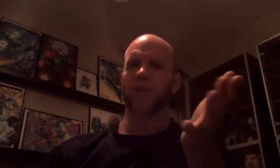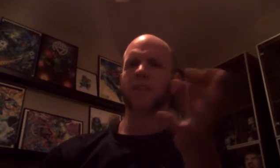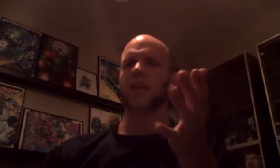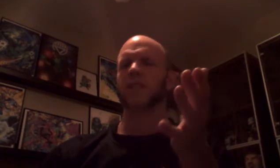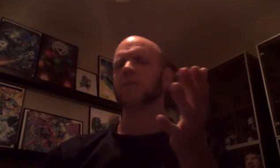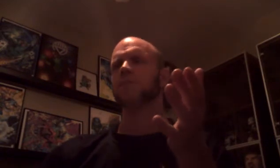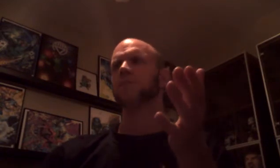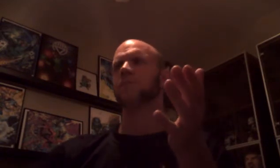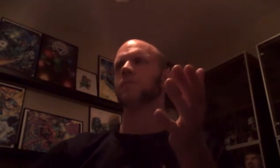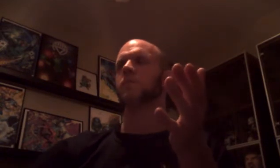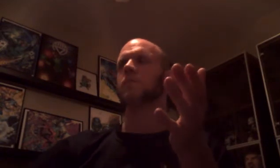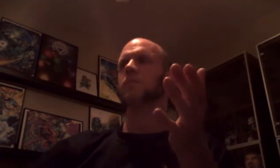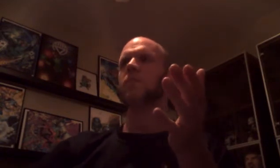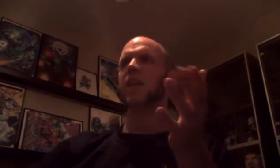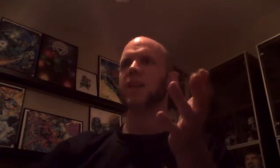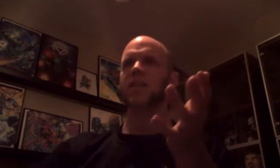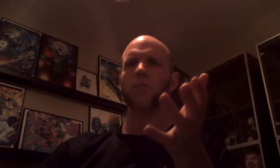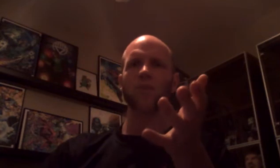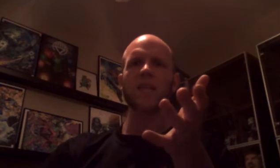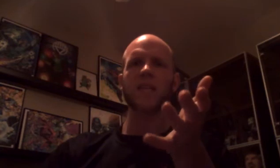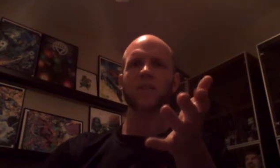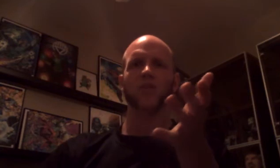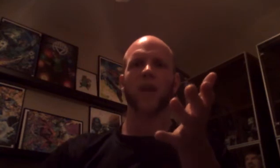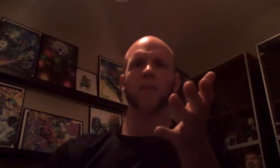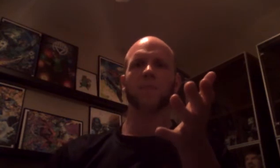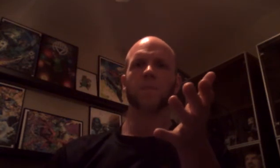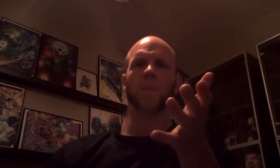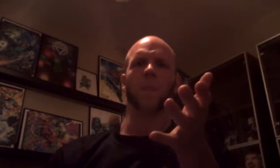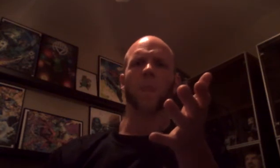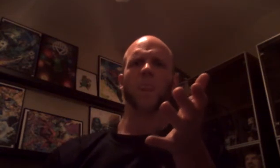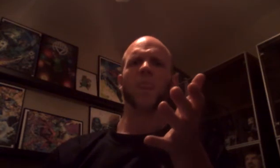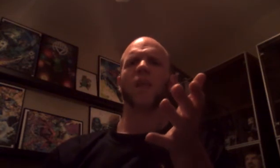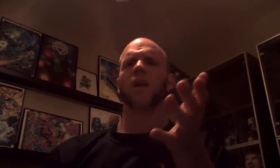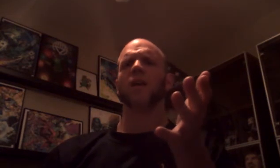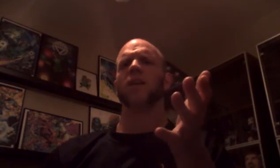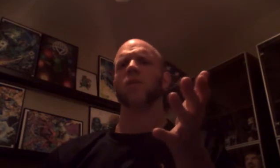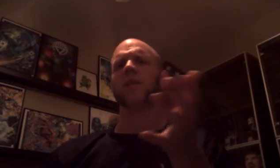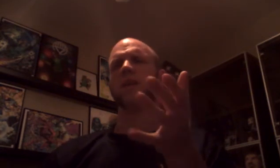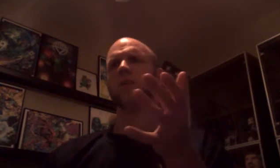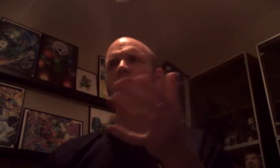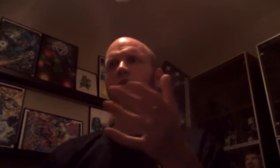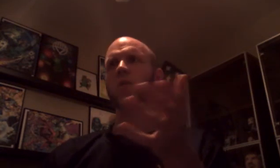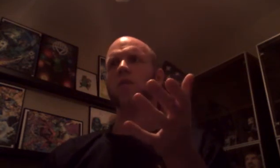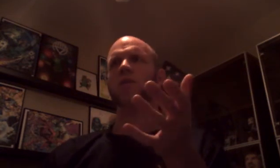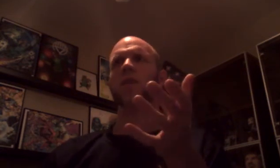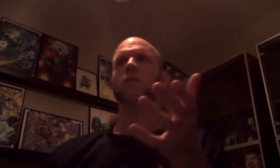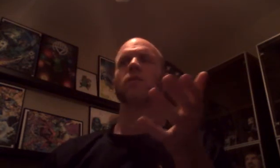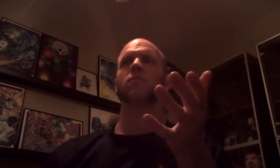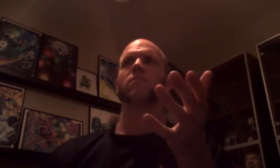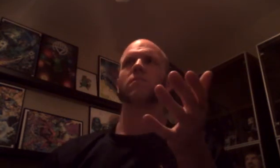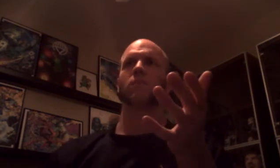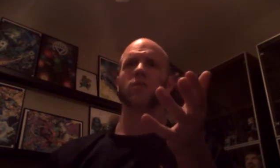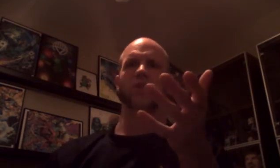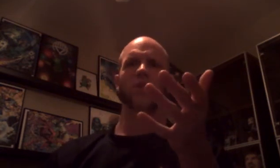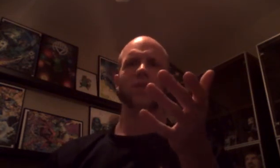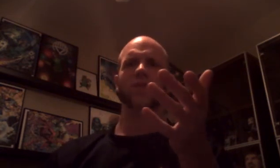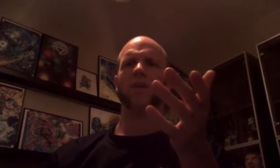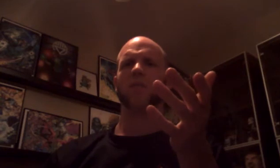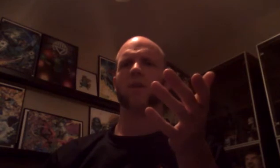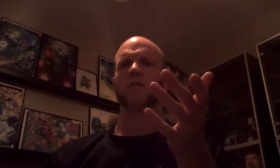30 seconds. It does a pretty decent job. You know, when they show most of the people, most of humans that are on Mars,